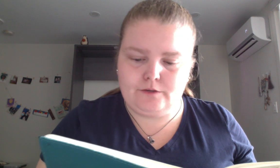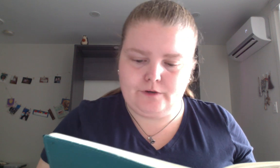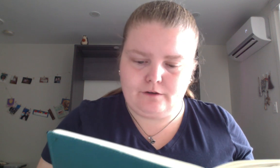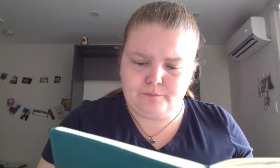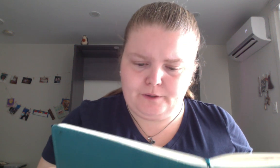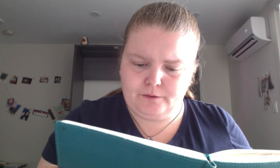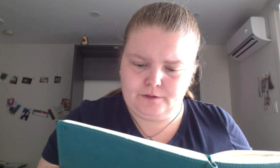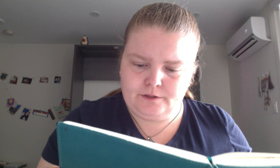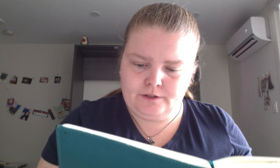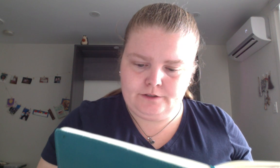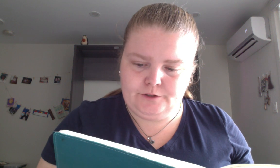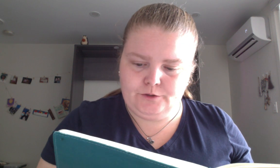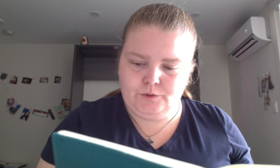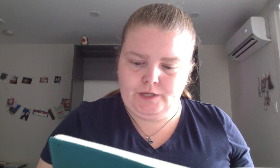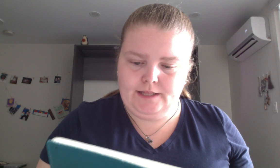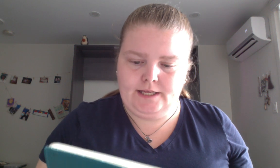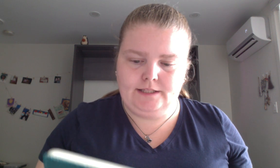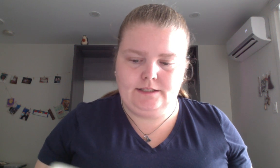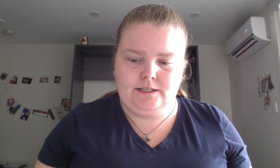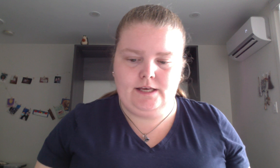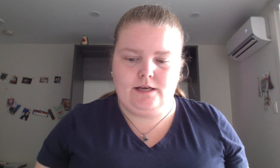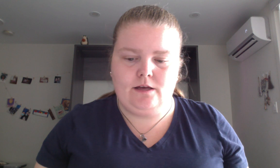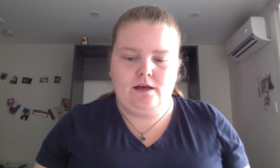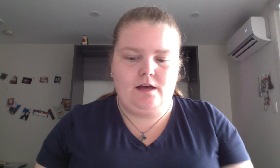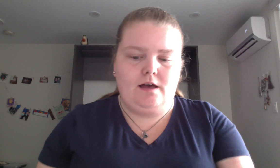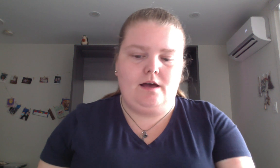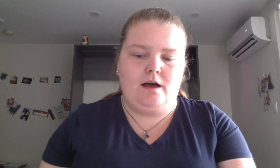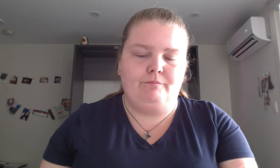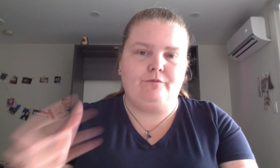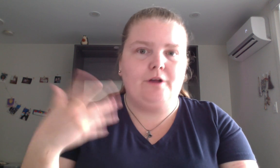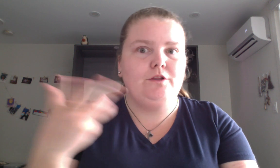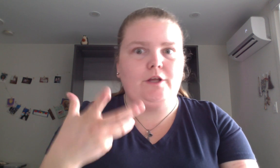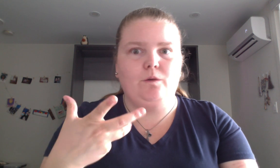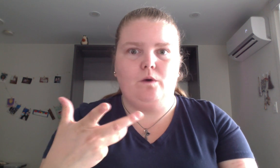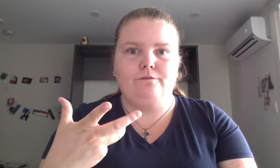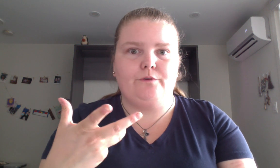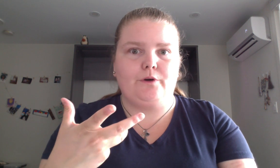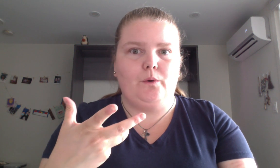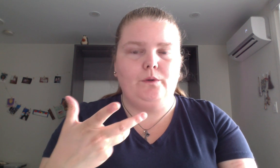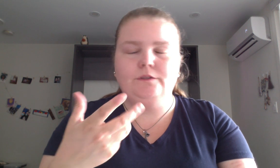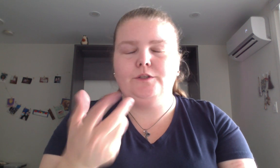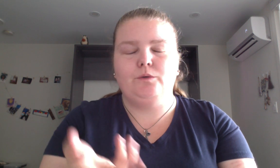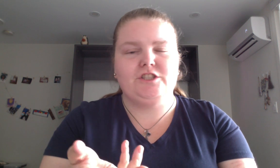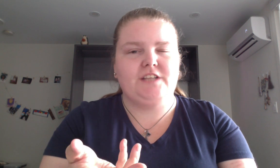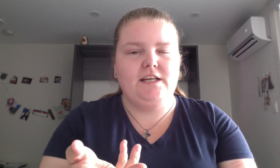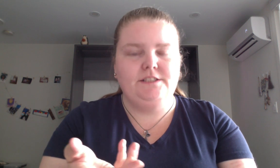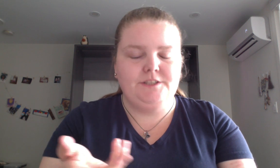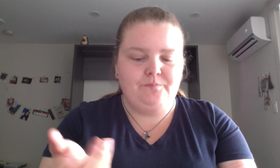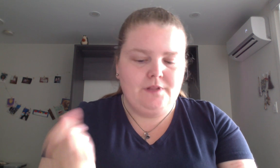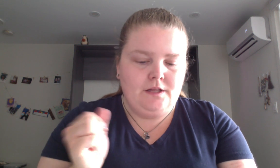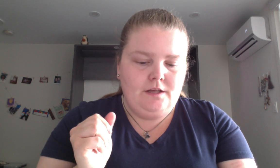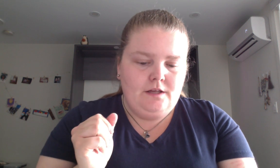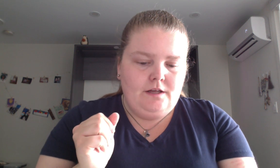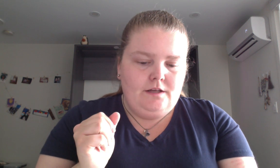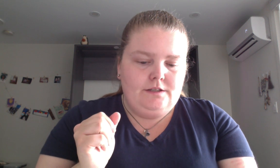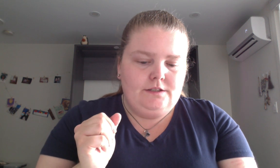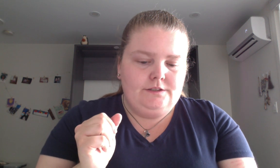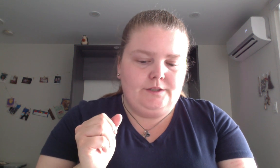read off my note so you do get that cake up front that you want for a cold so which is nice so